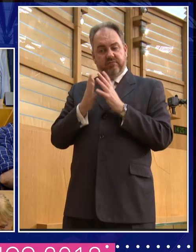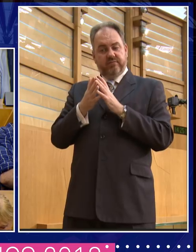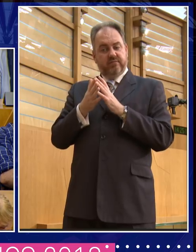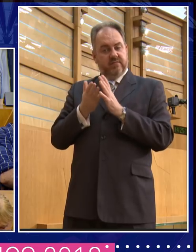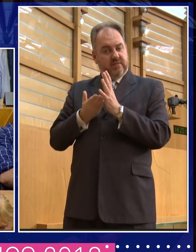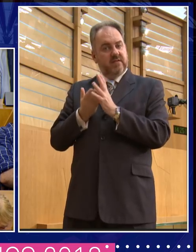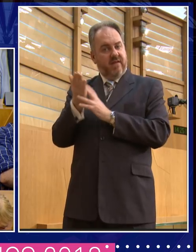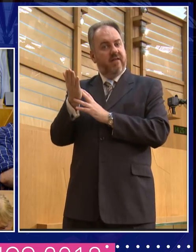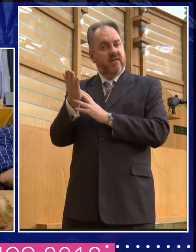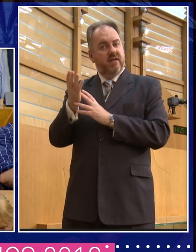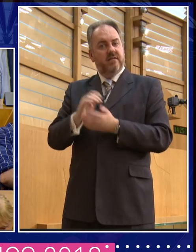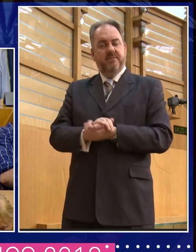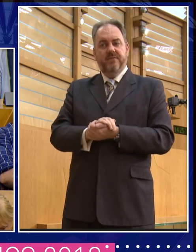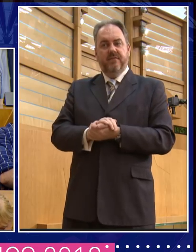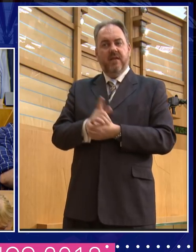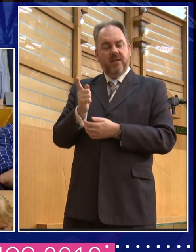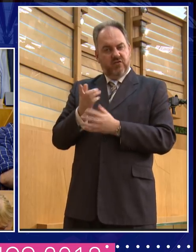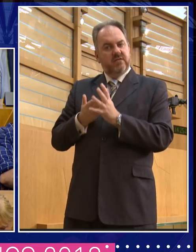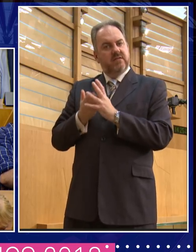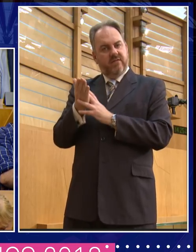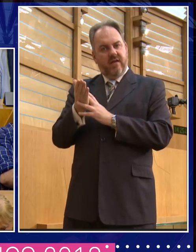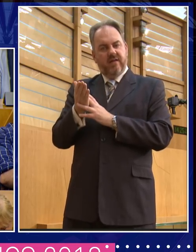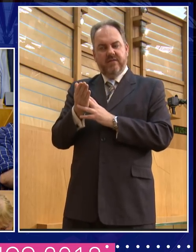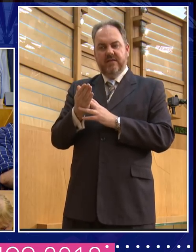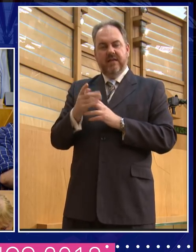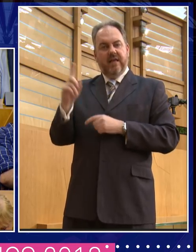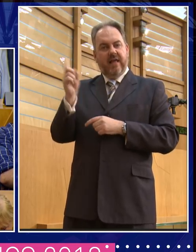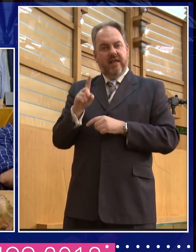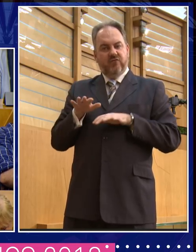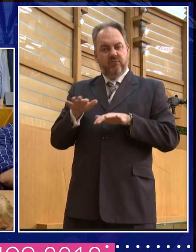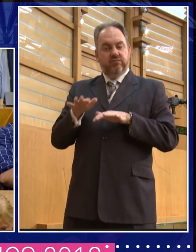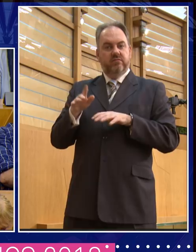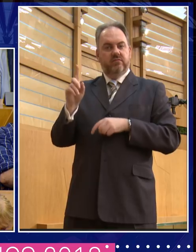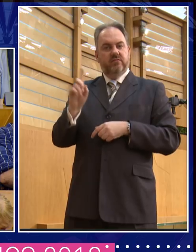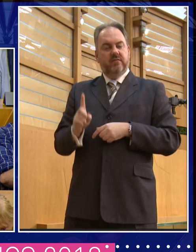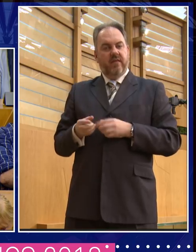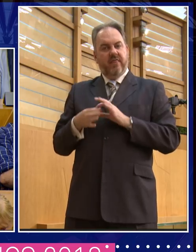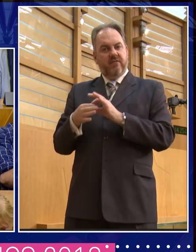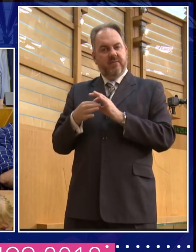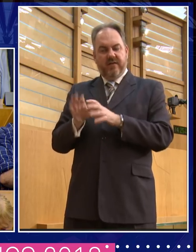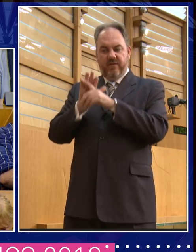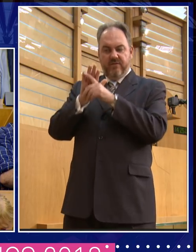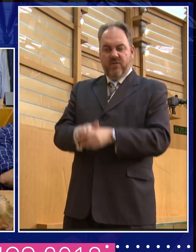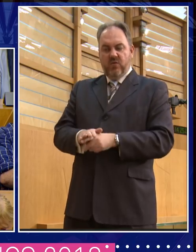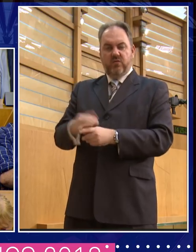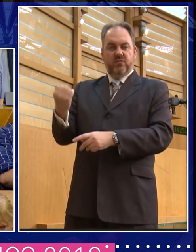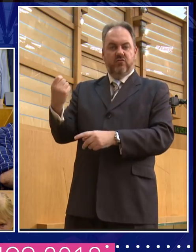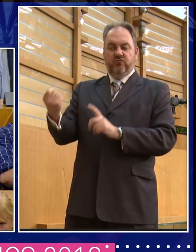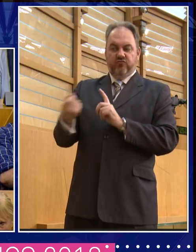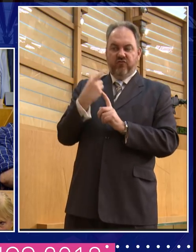and she survived much ECT and various other forced drugging and was a great example